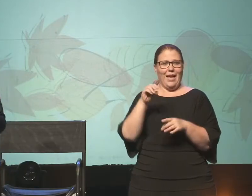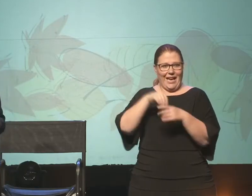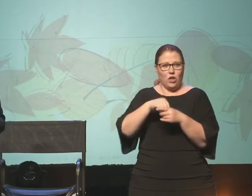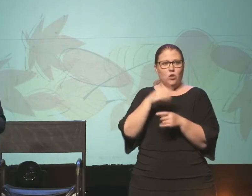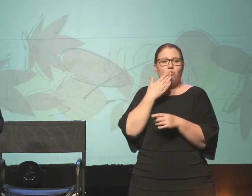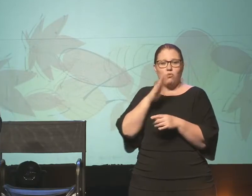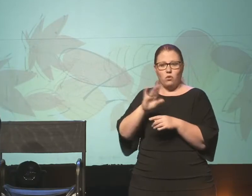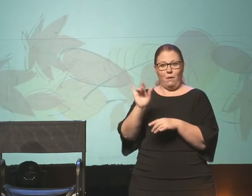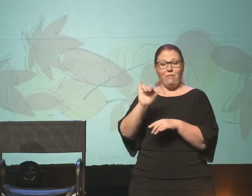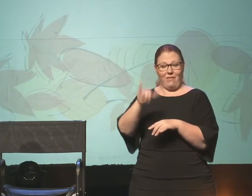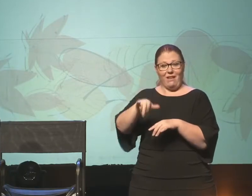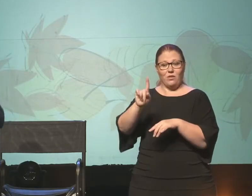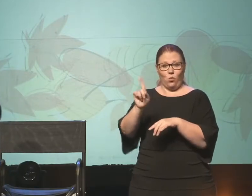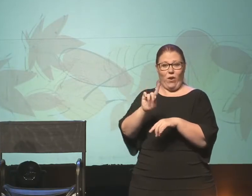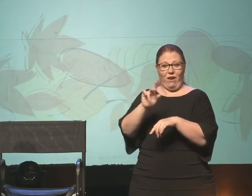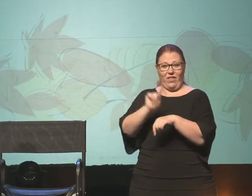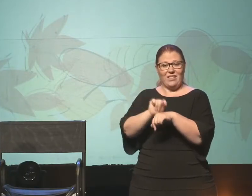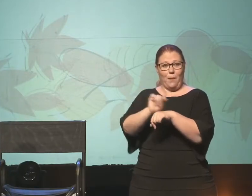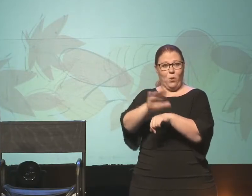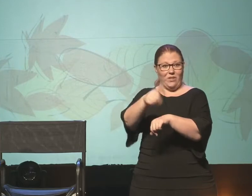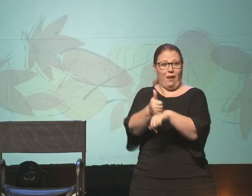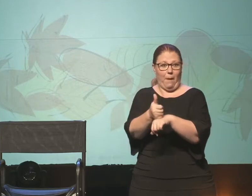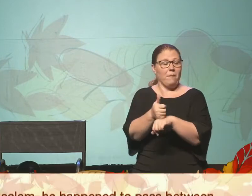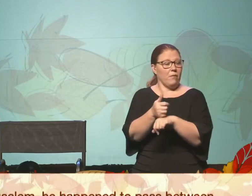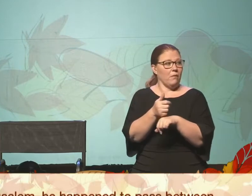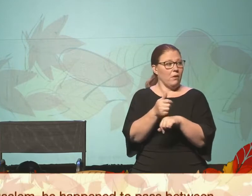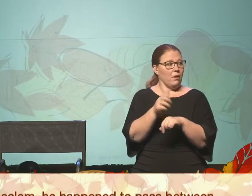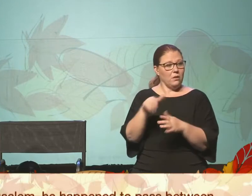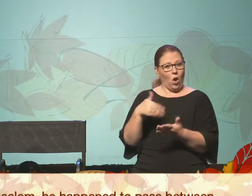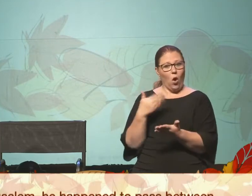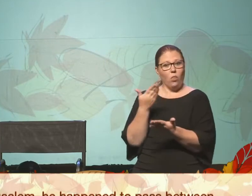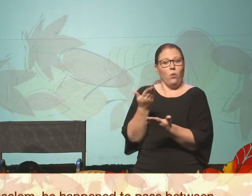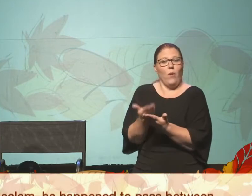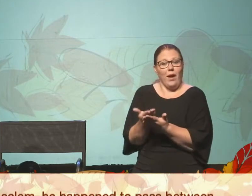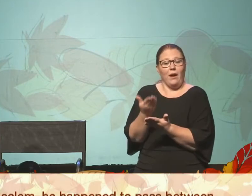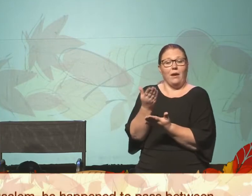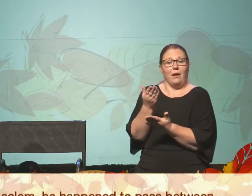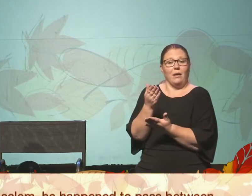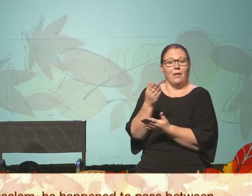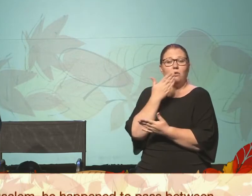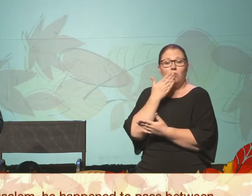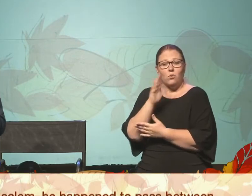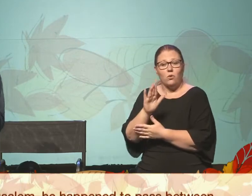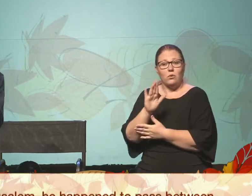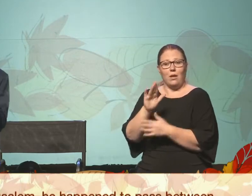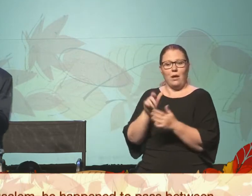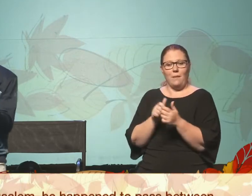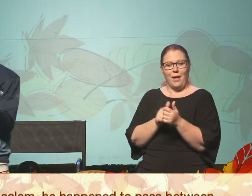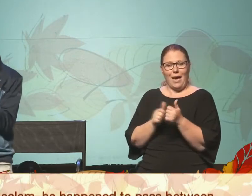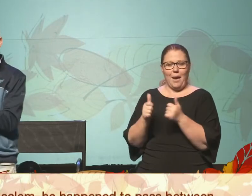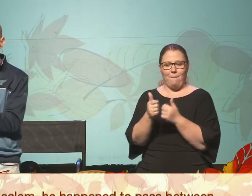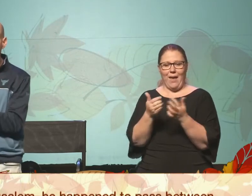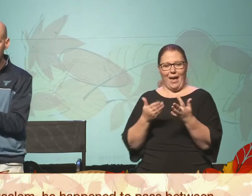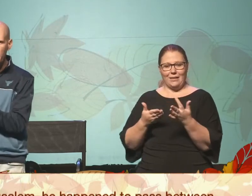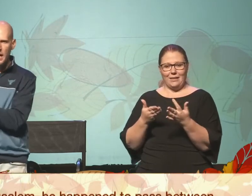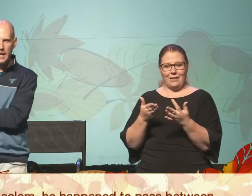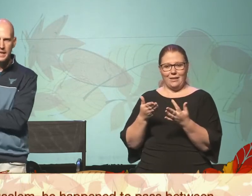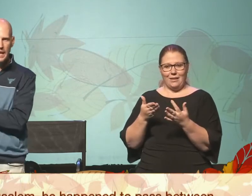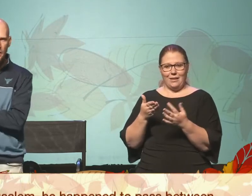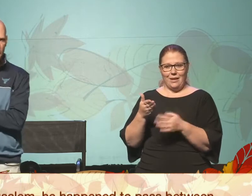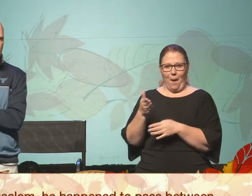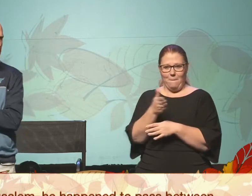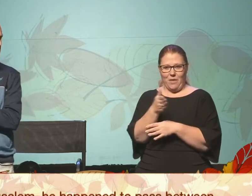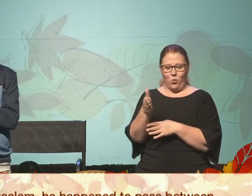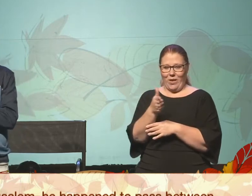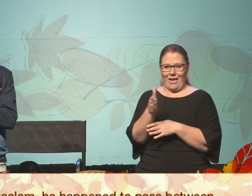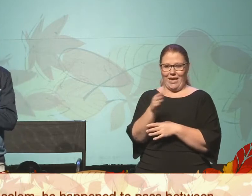where the temple was. And so it says that on the way to Jerusalem, he happened to pass between Samaria and